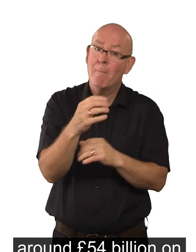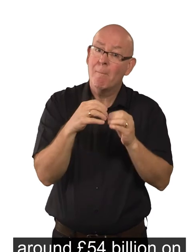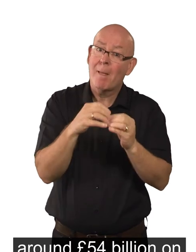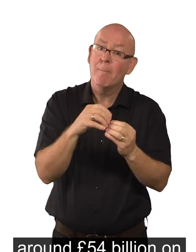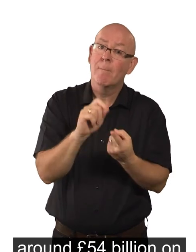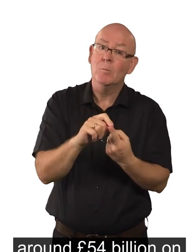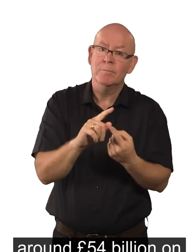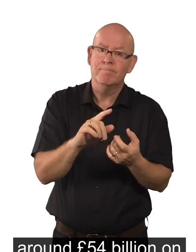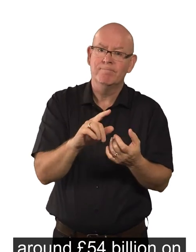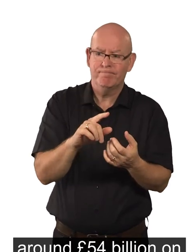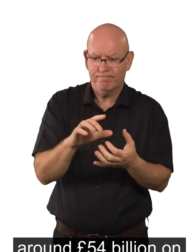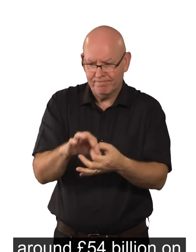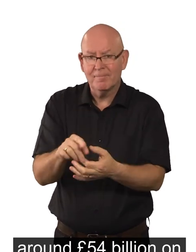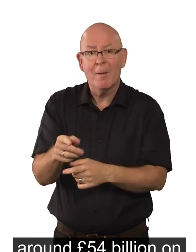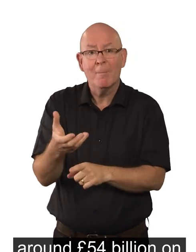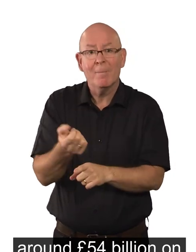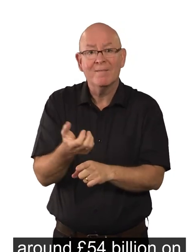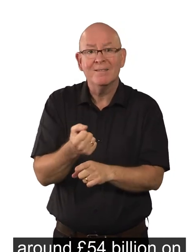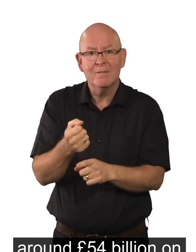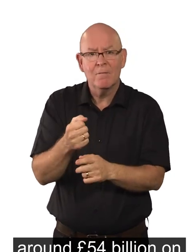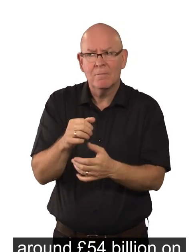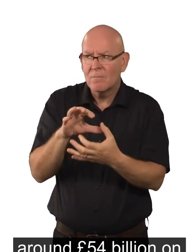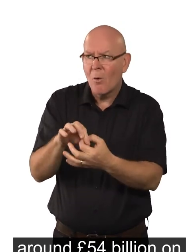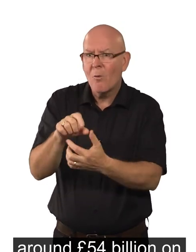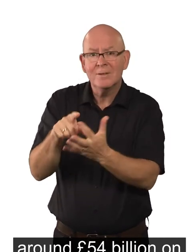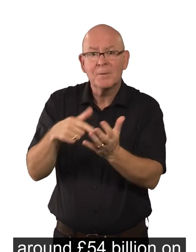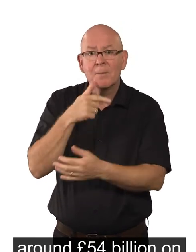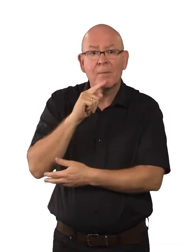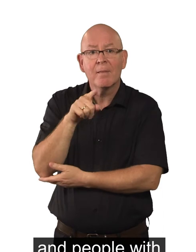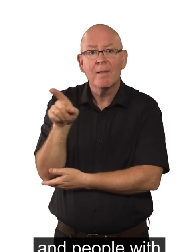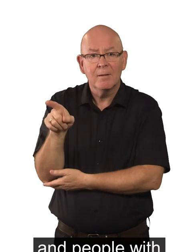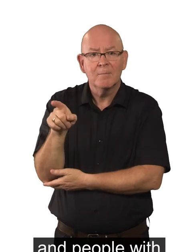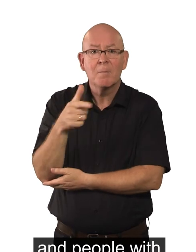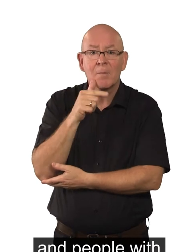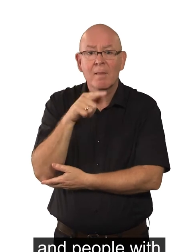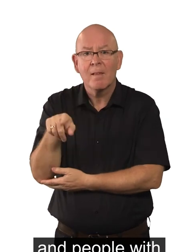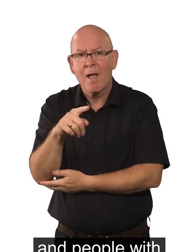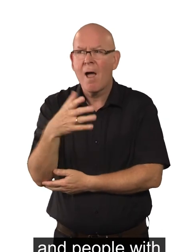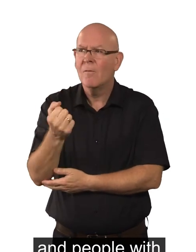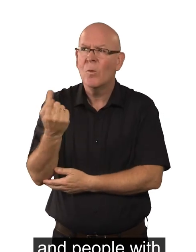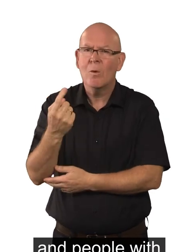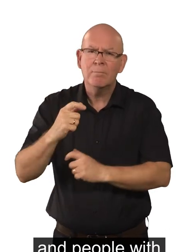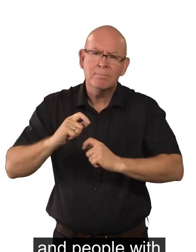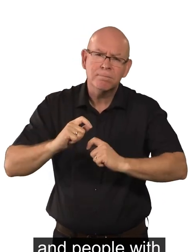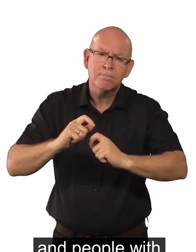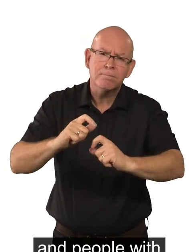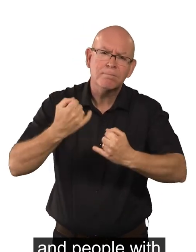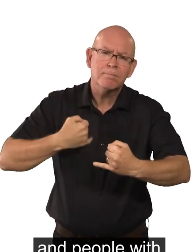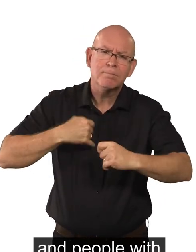on benefits for disabled people and people with long-term health conditions. This